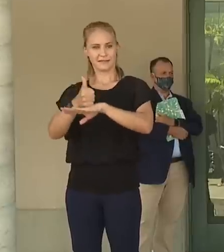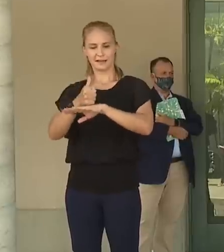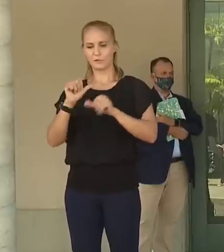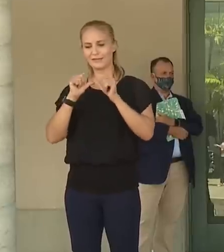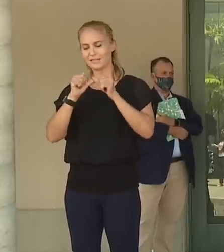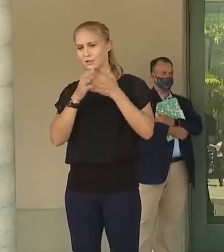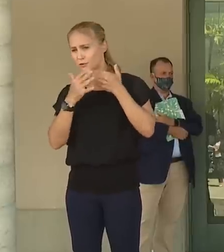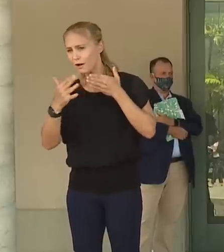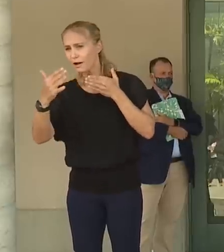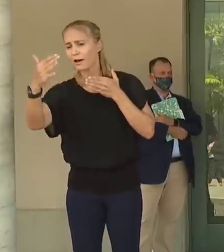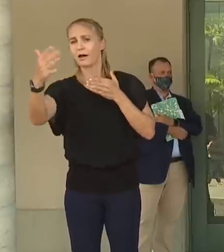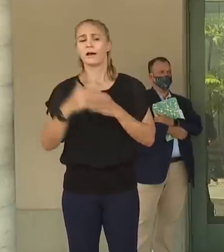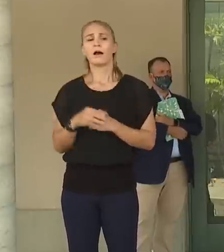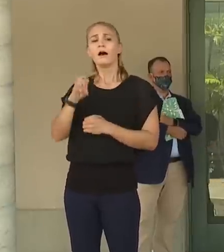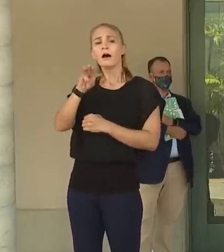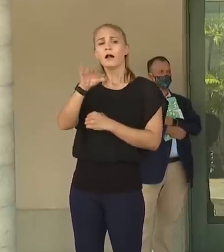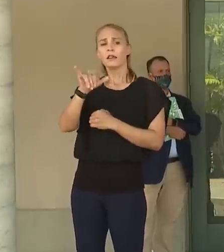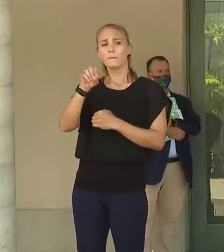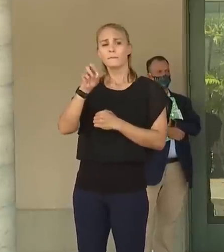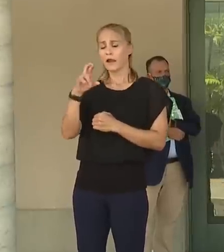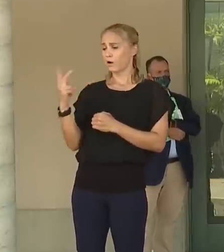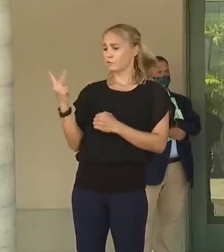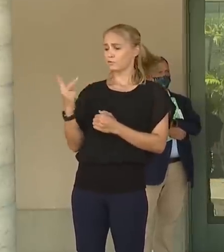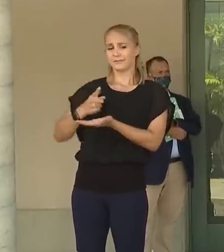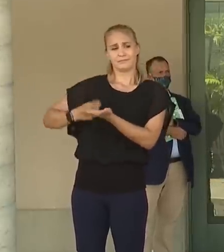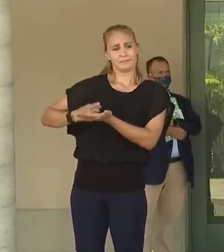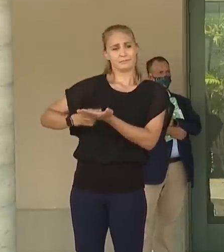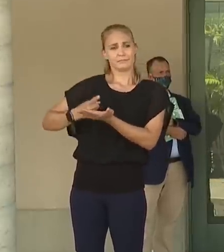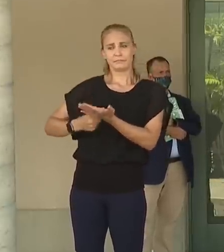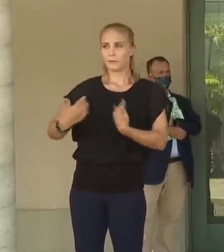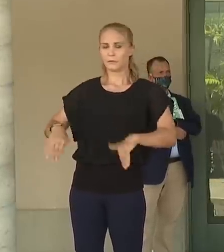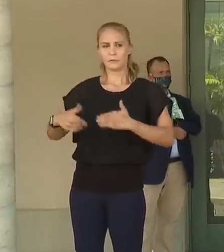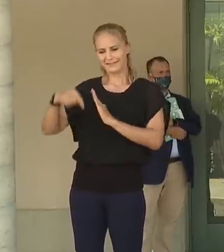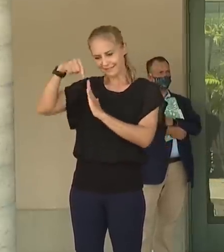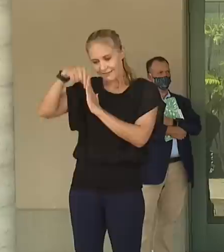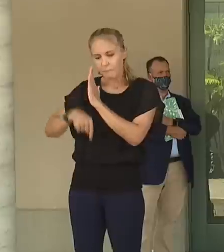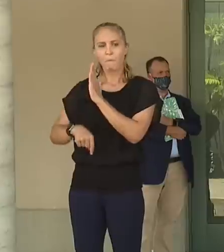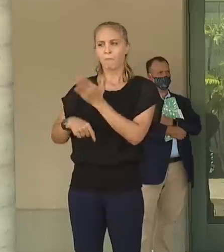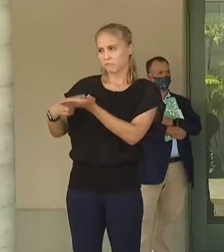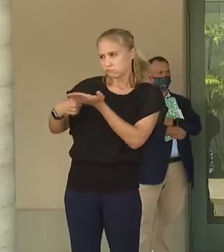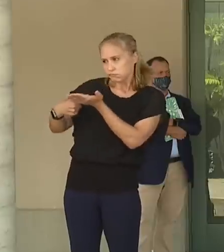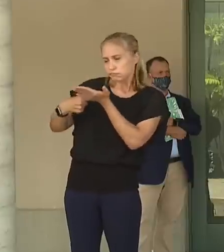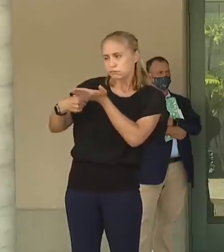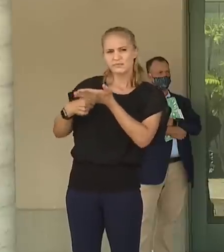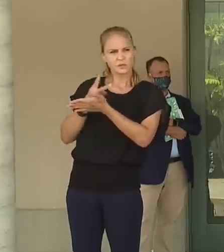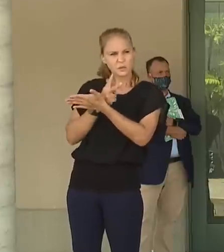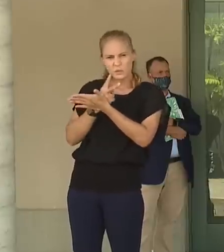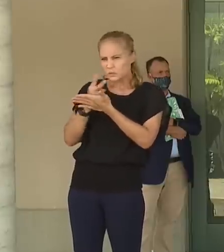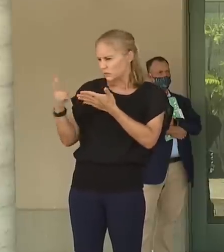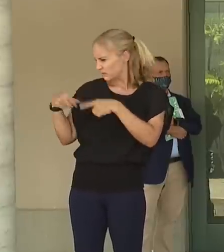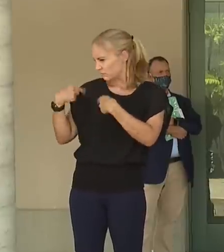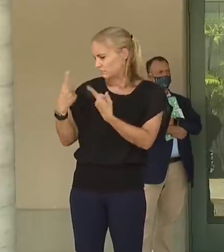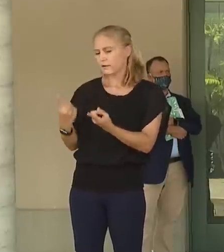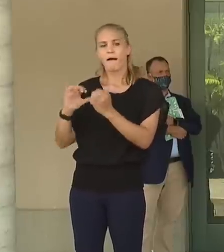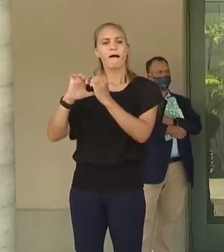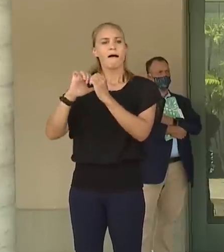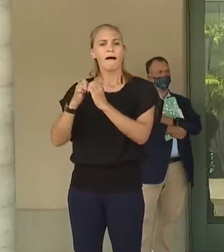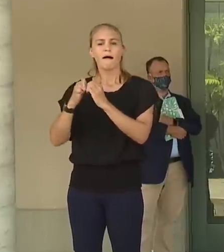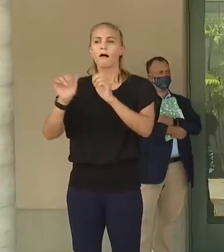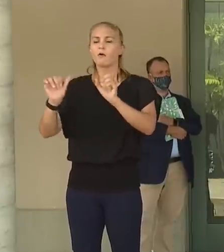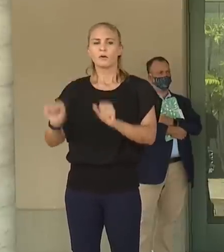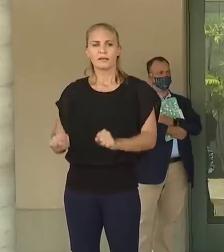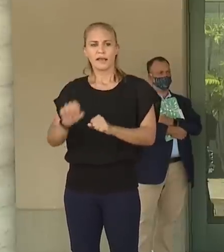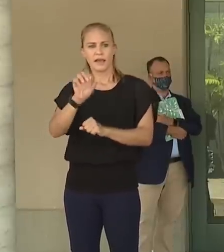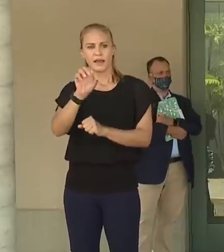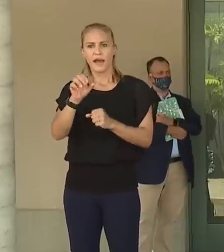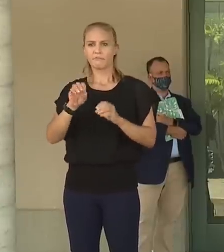know, the and I have been talking intensively for more than the past two weeks about how we can get this